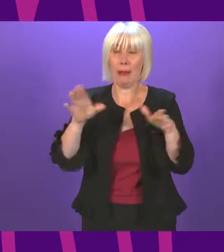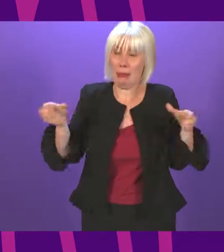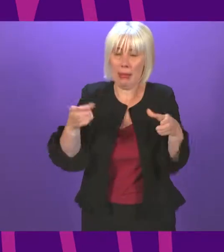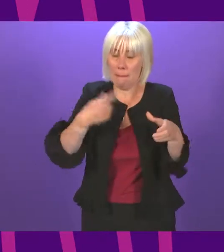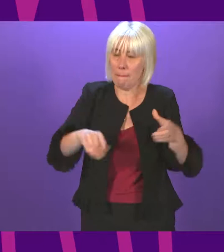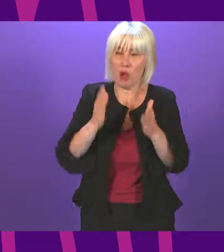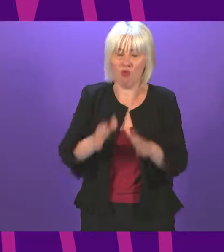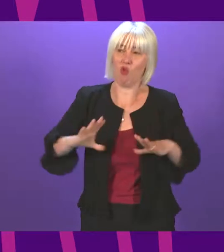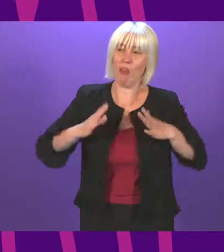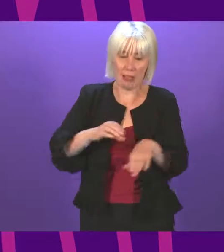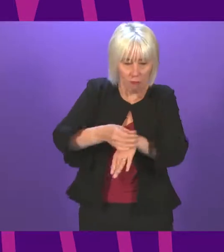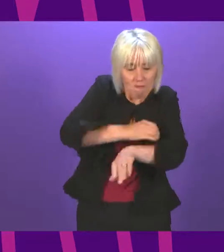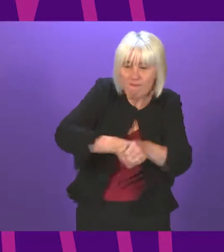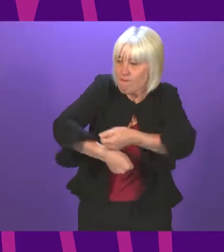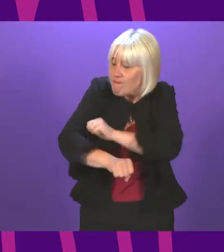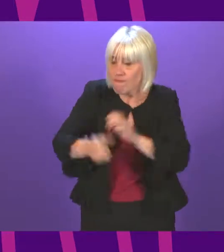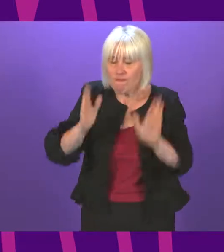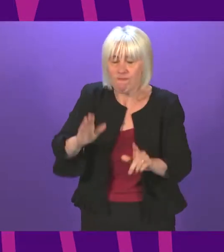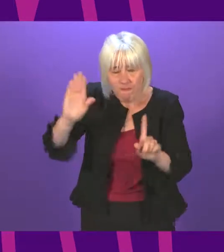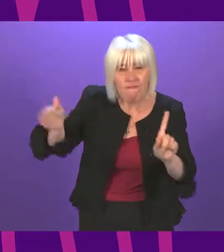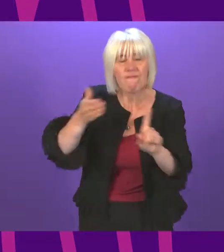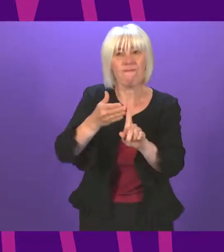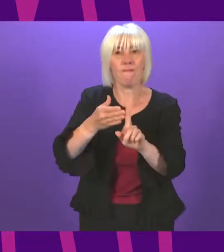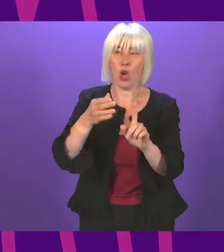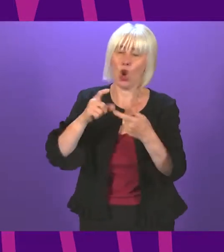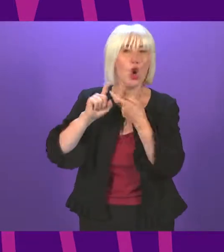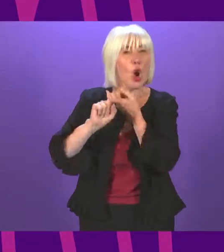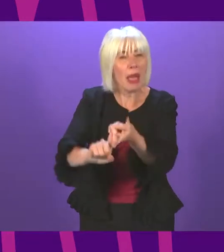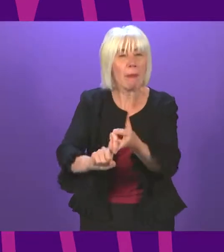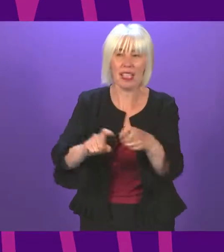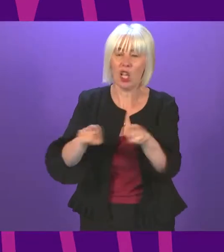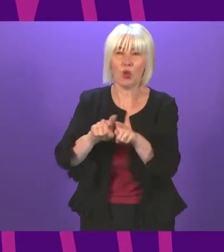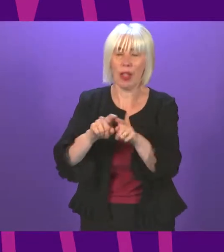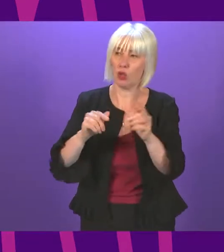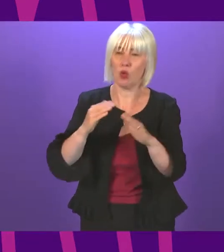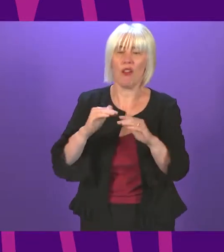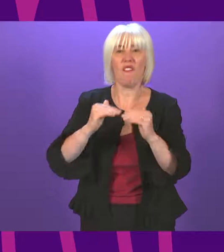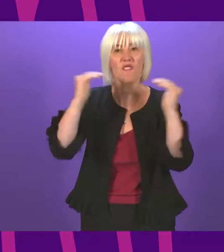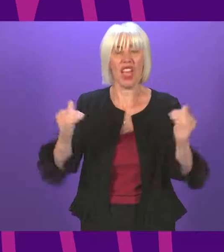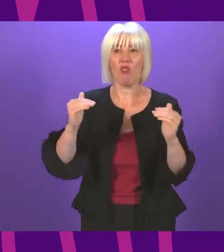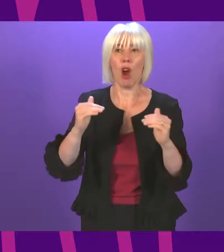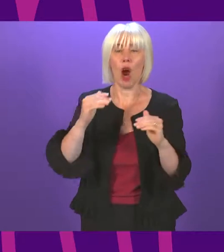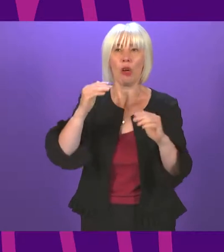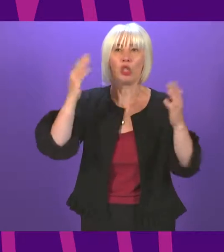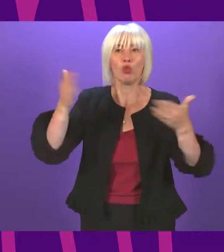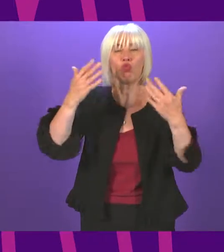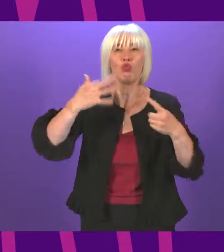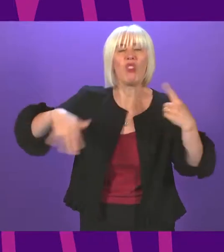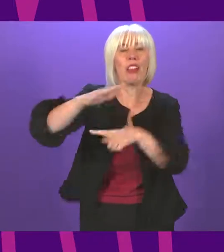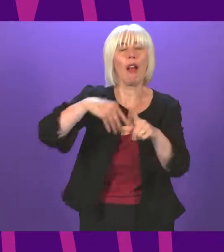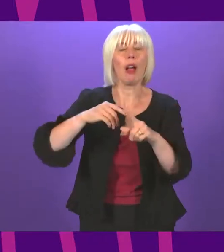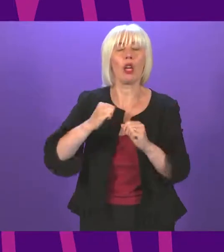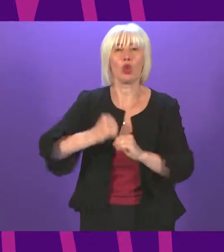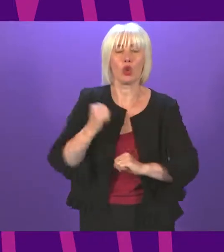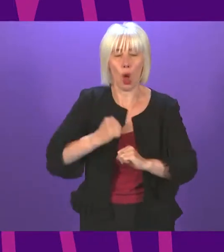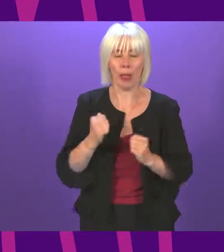to get on with delivering our ambitious commitments and building a fairer, greener Scotland. I now therefore formally and with